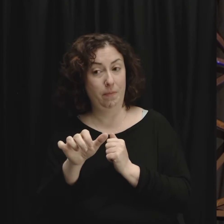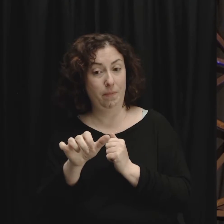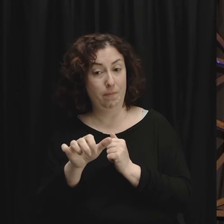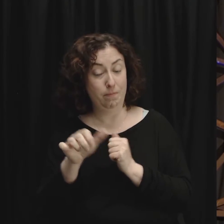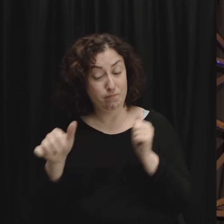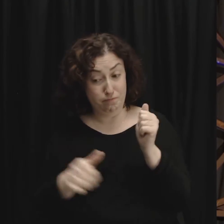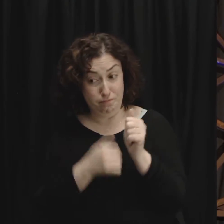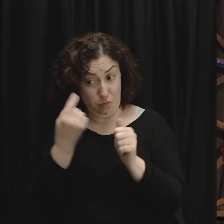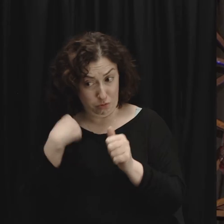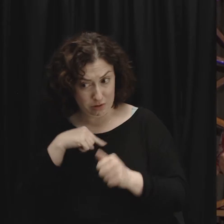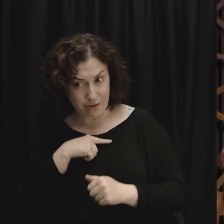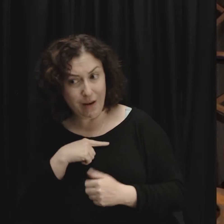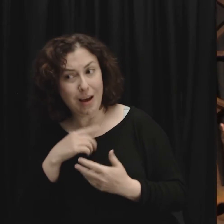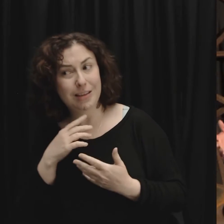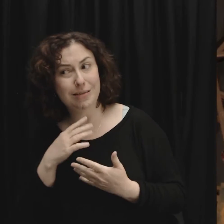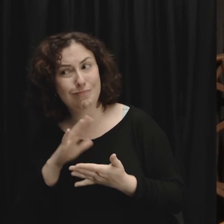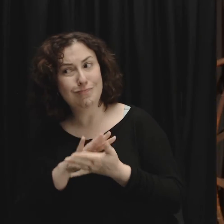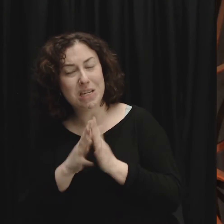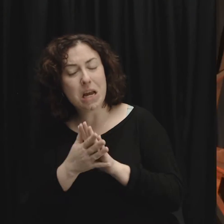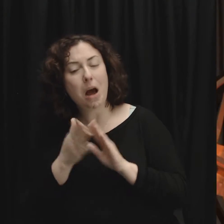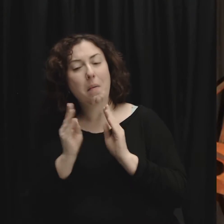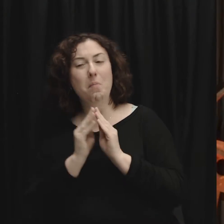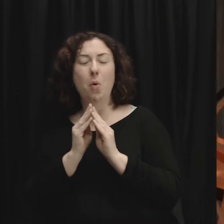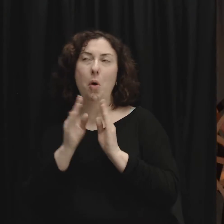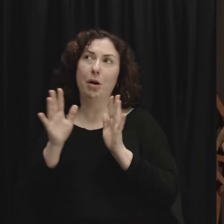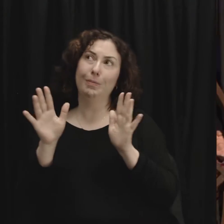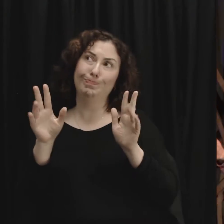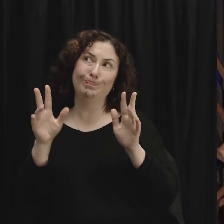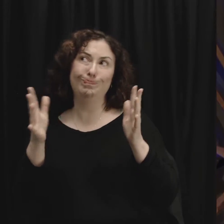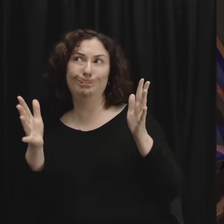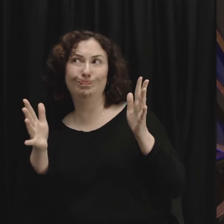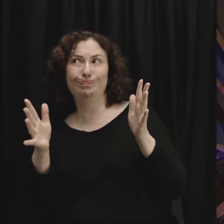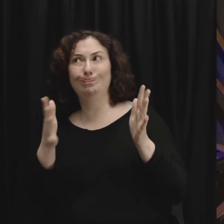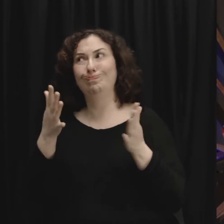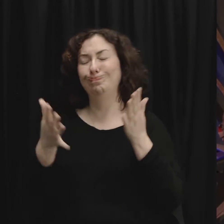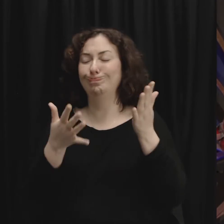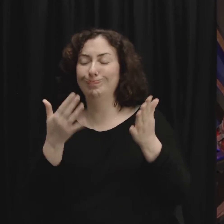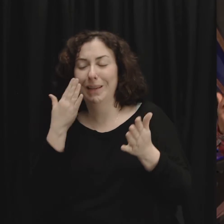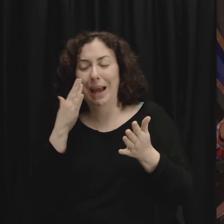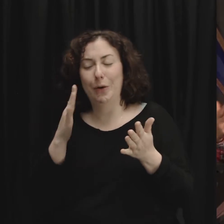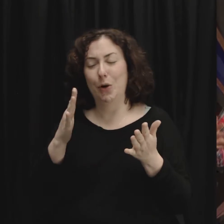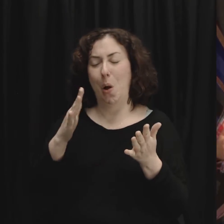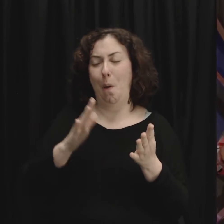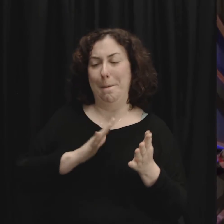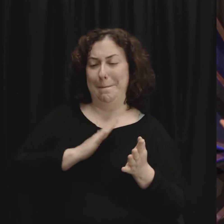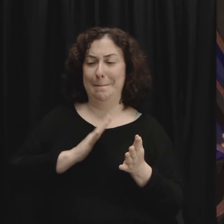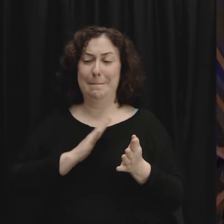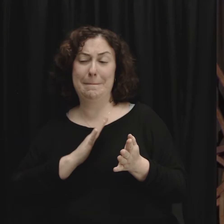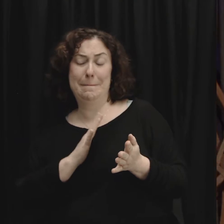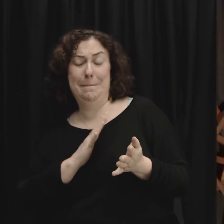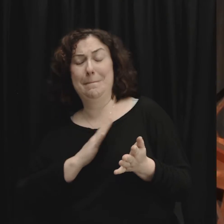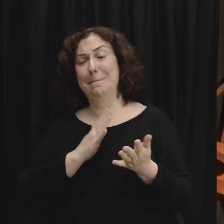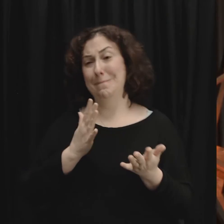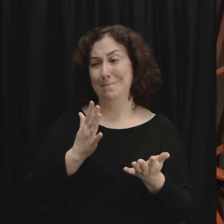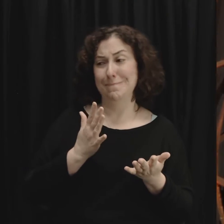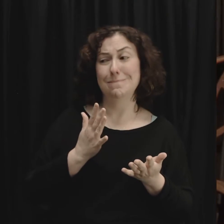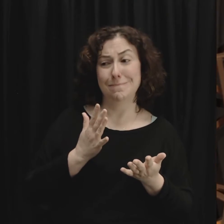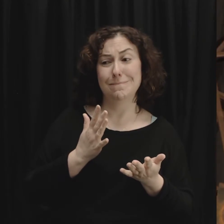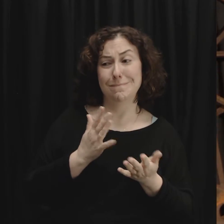Most of us get a little more, I can't think of the word I want to use here, we get a little more sophisticated. There's the word.